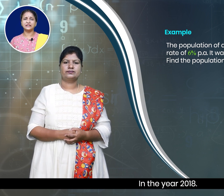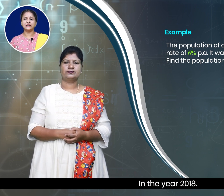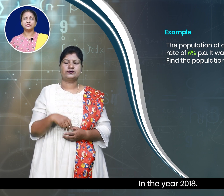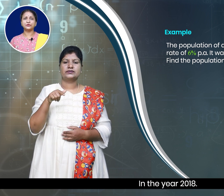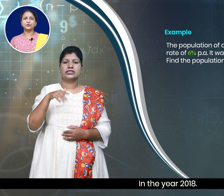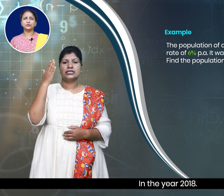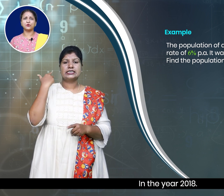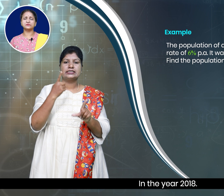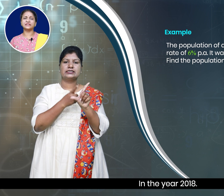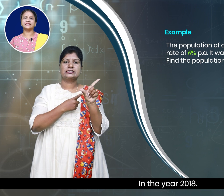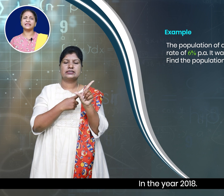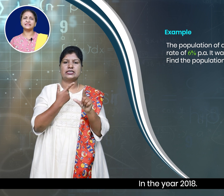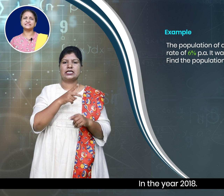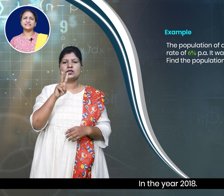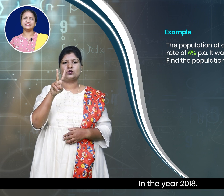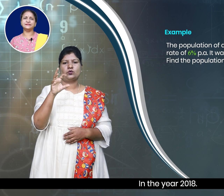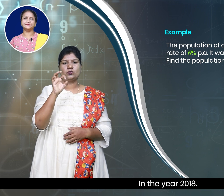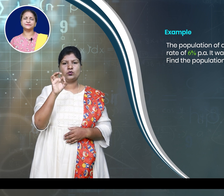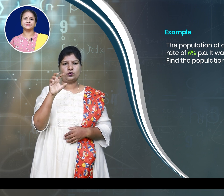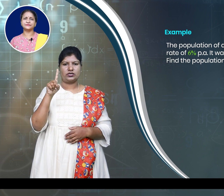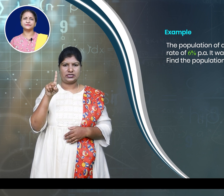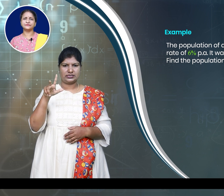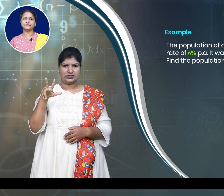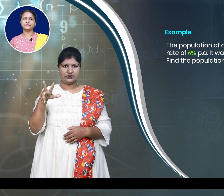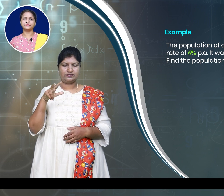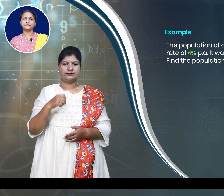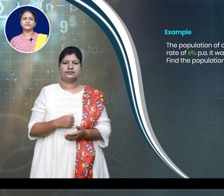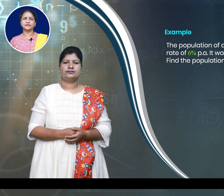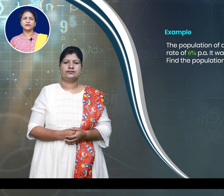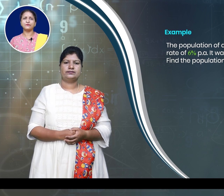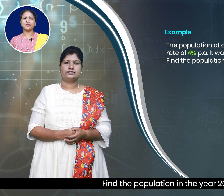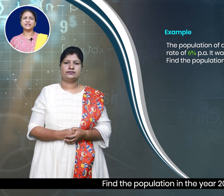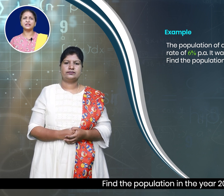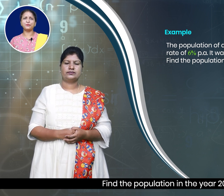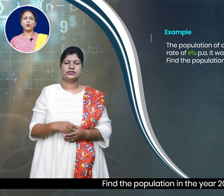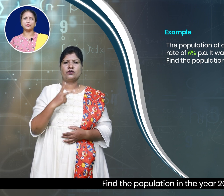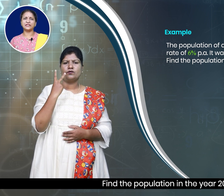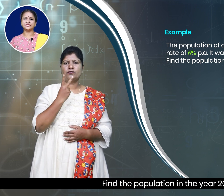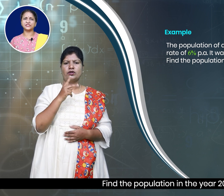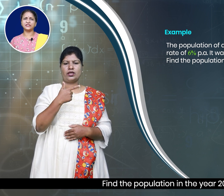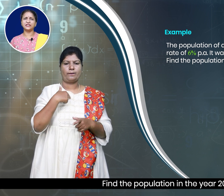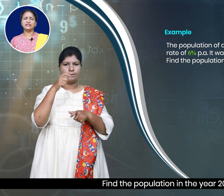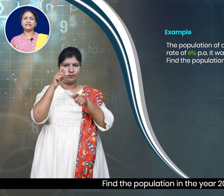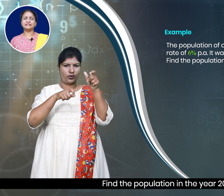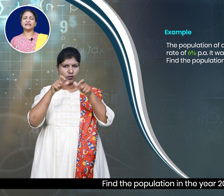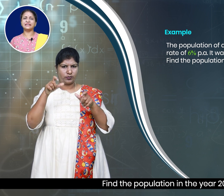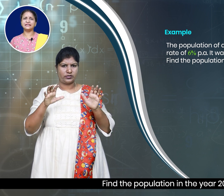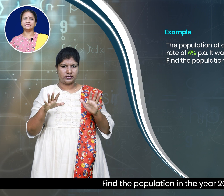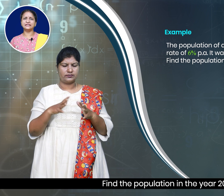2018. Find the population in the year